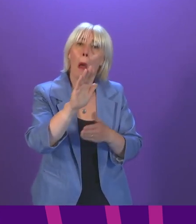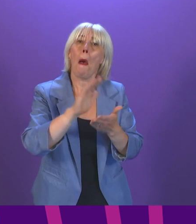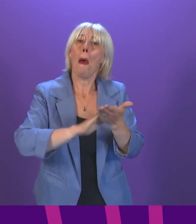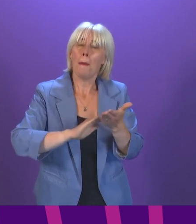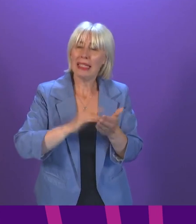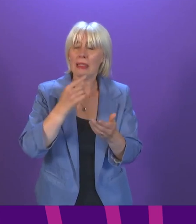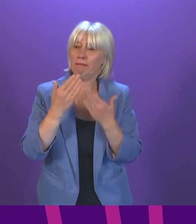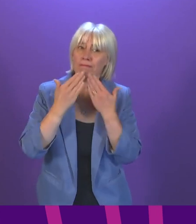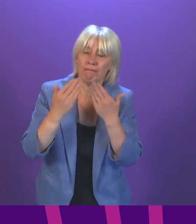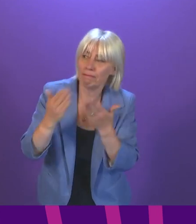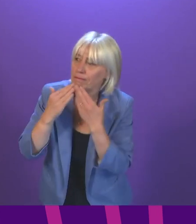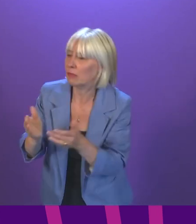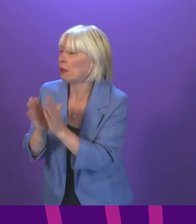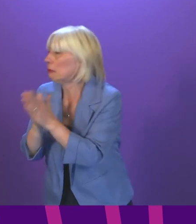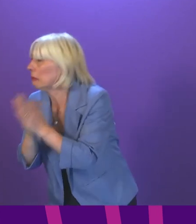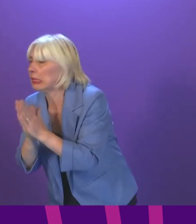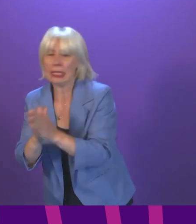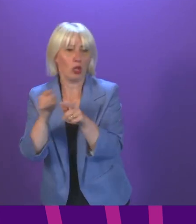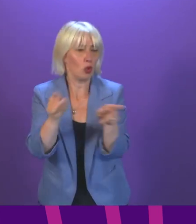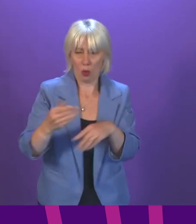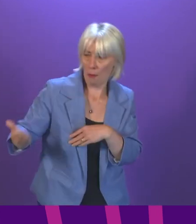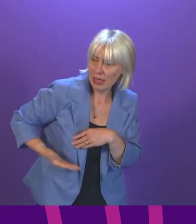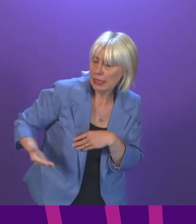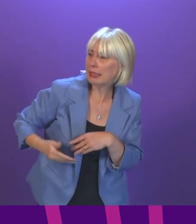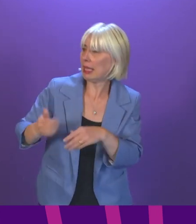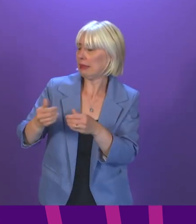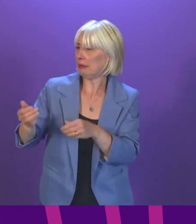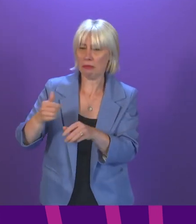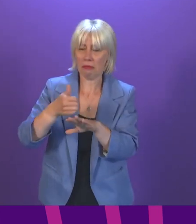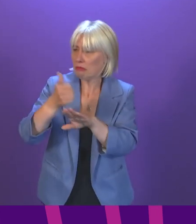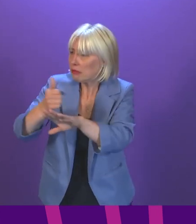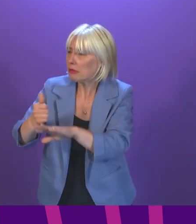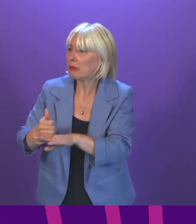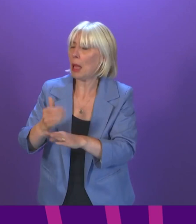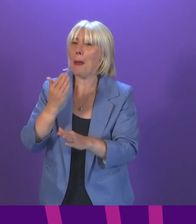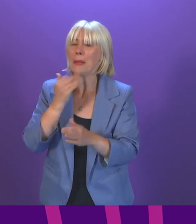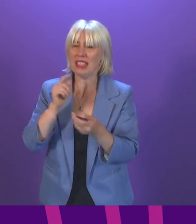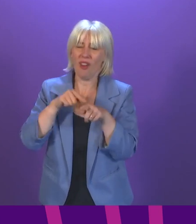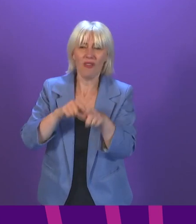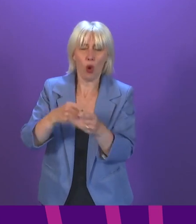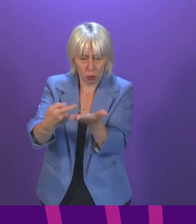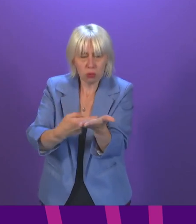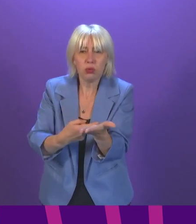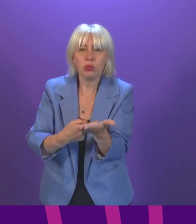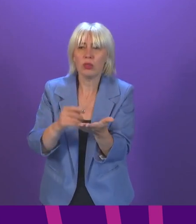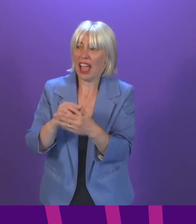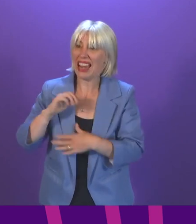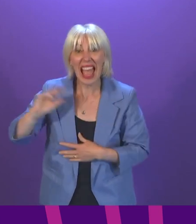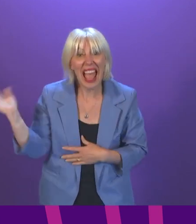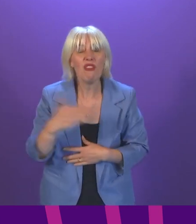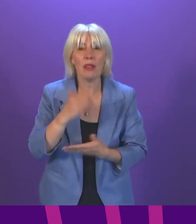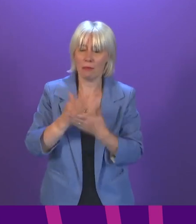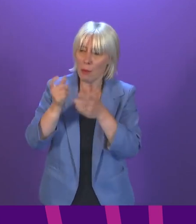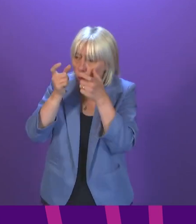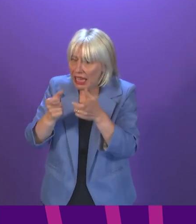individuals and businesses over the past two weeks to improve compliance with basic mitigations and for all of us to be more cautious in our